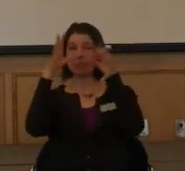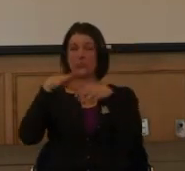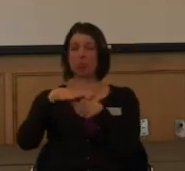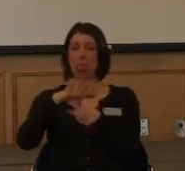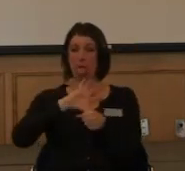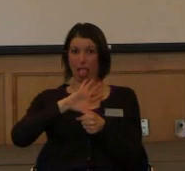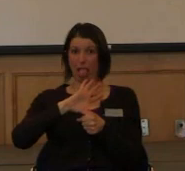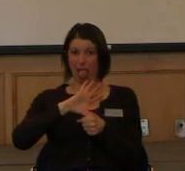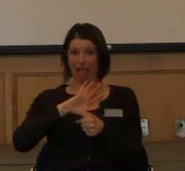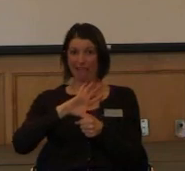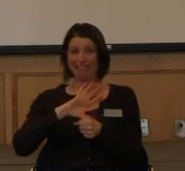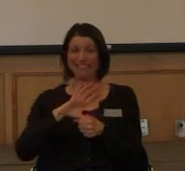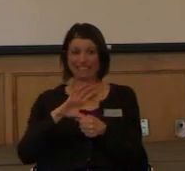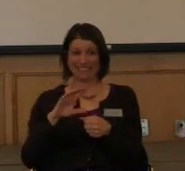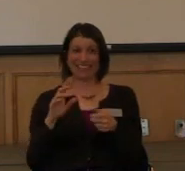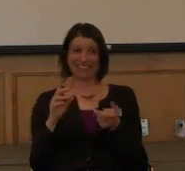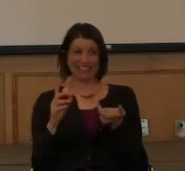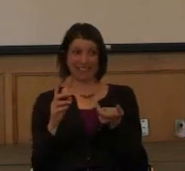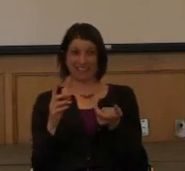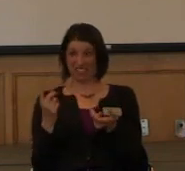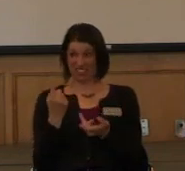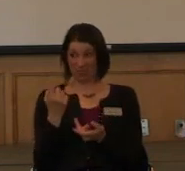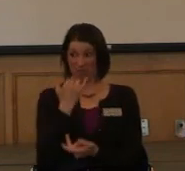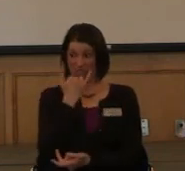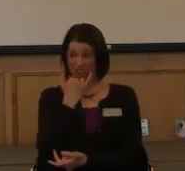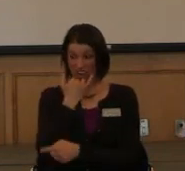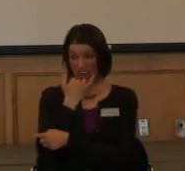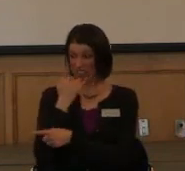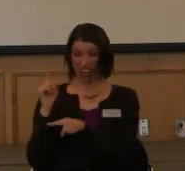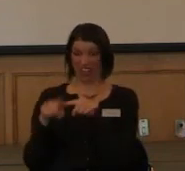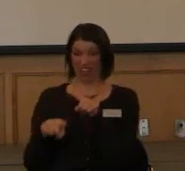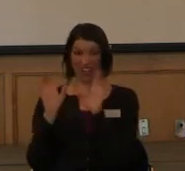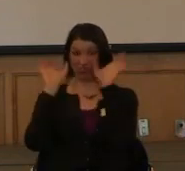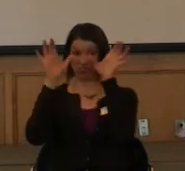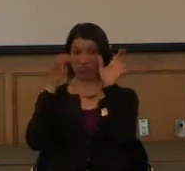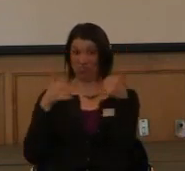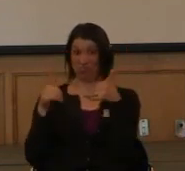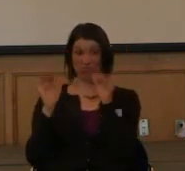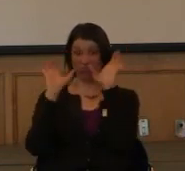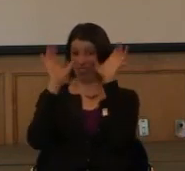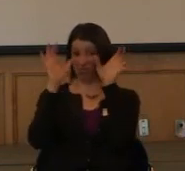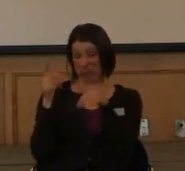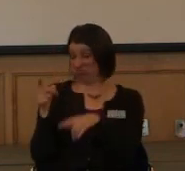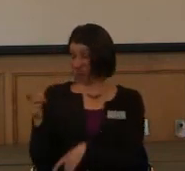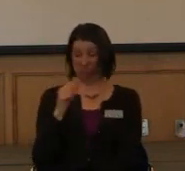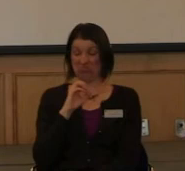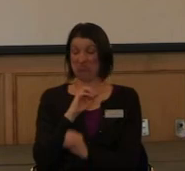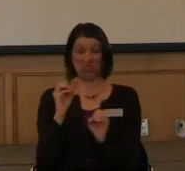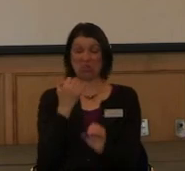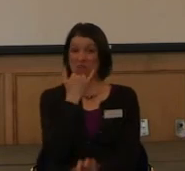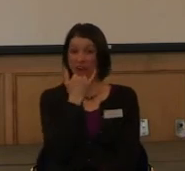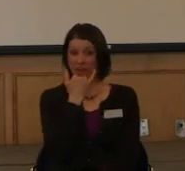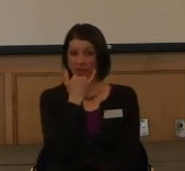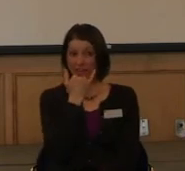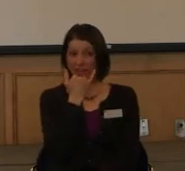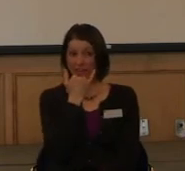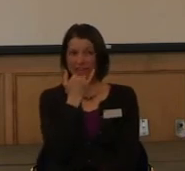The people who aren't, is there something wrong with them? No. They just don't play basketball. Big deal, right?